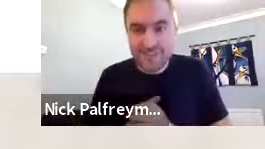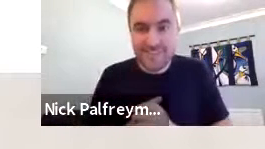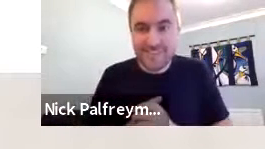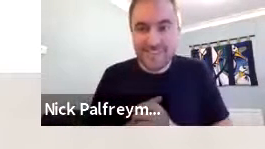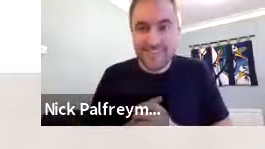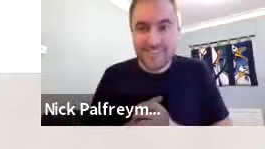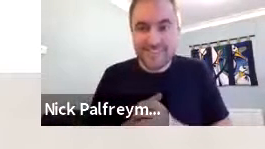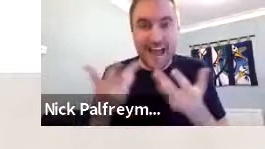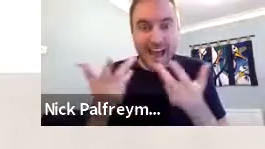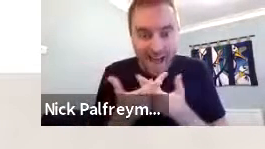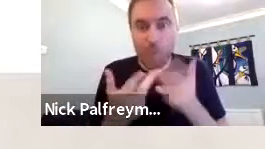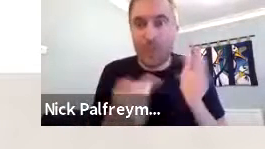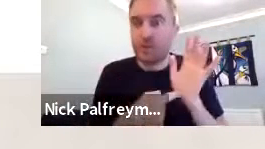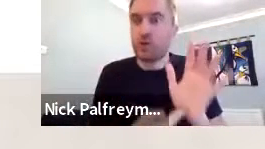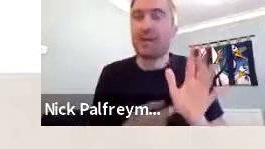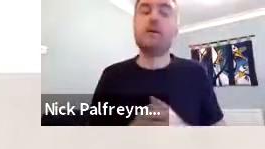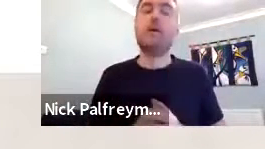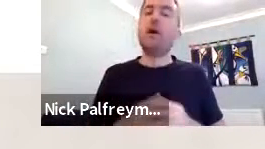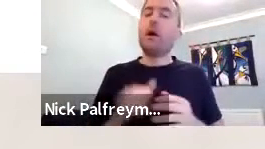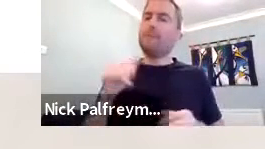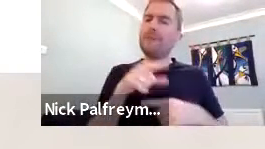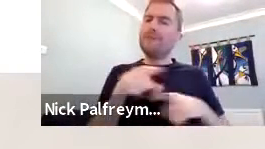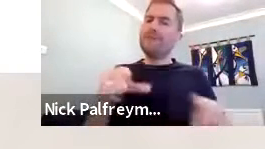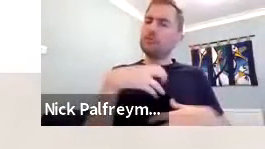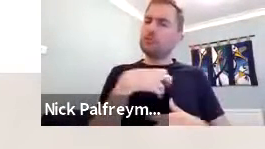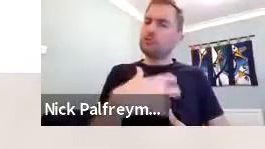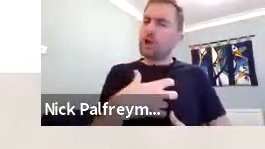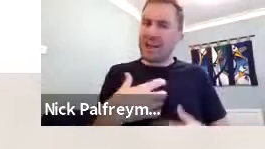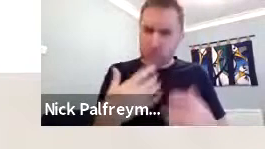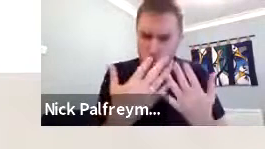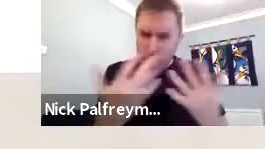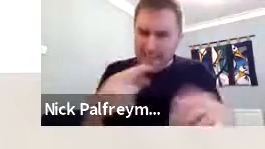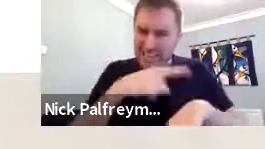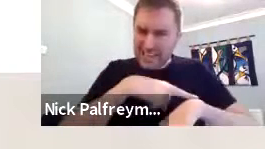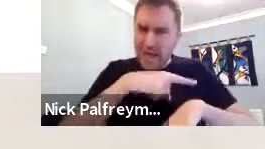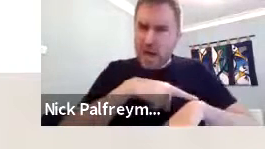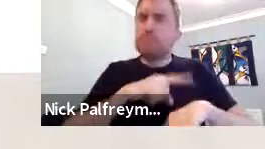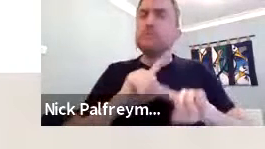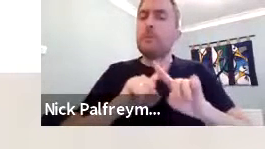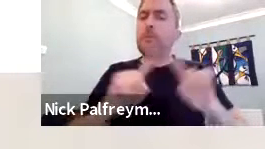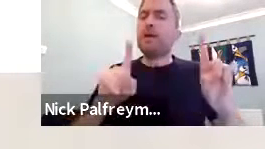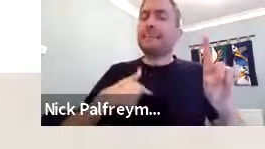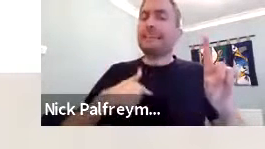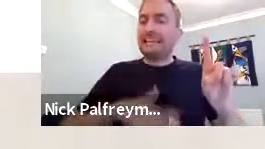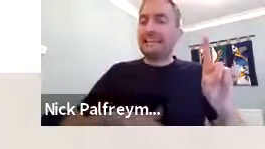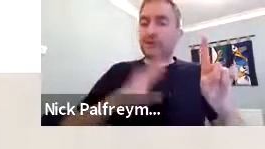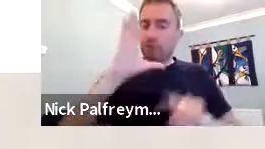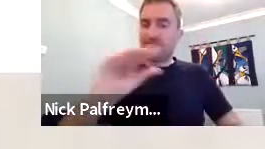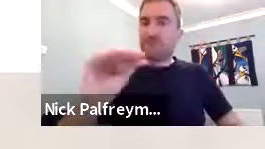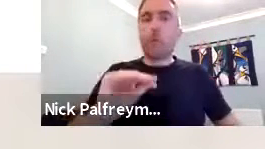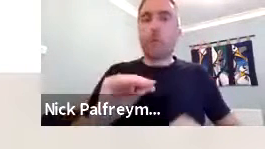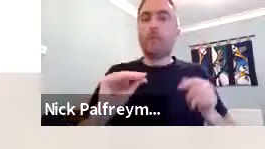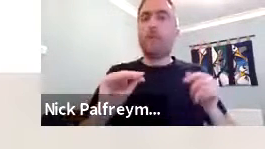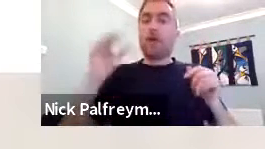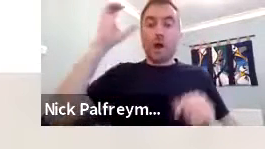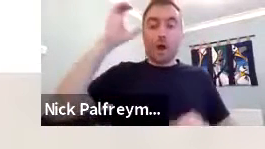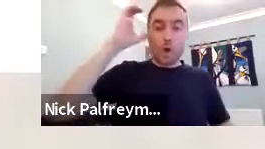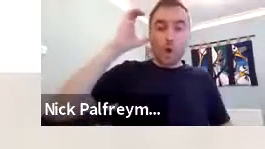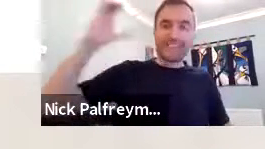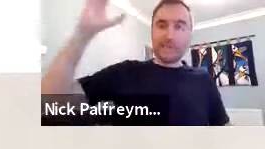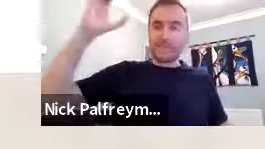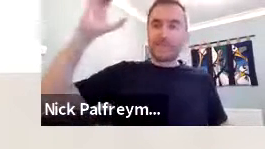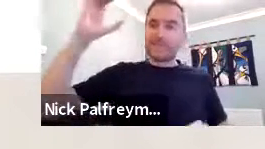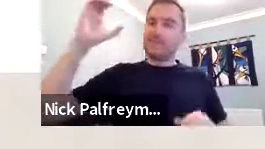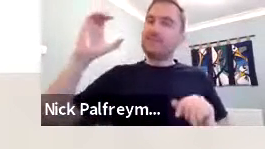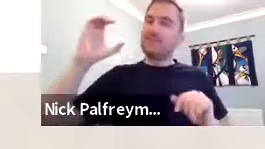fascinating. And it shows that variation so well. And maybe you're surprised how many times it's shown.